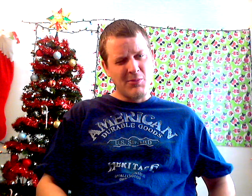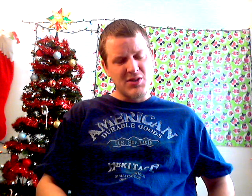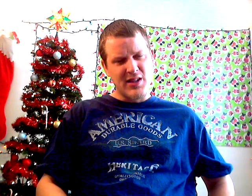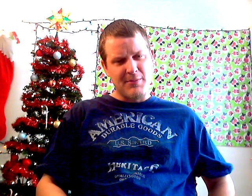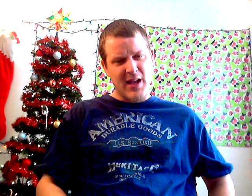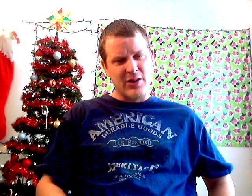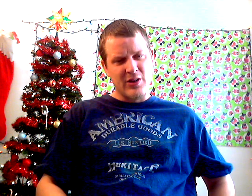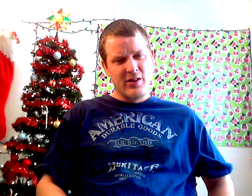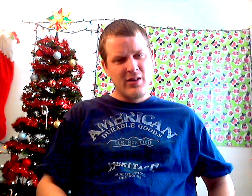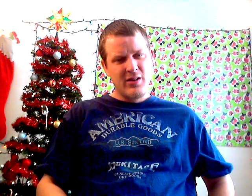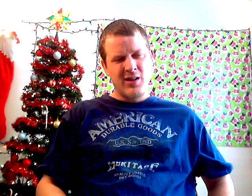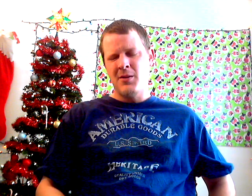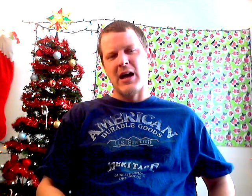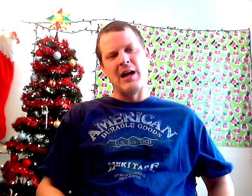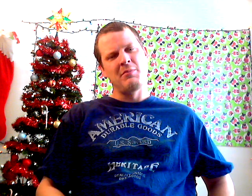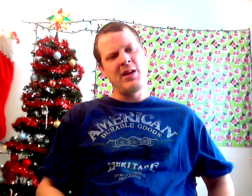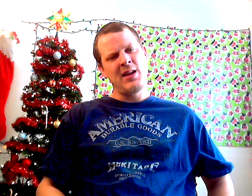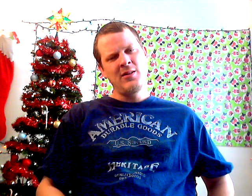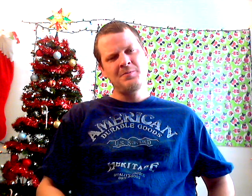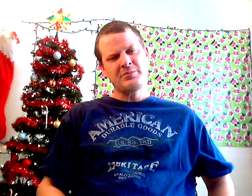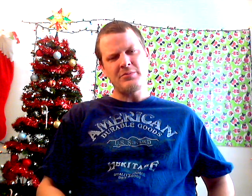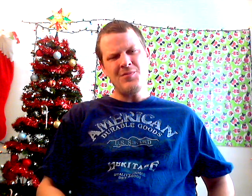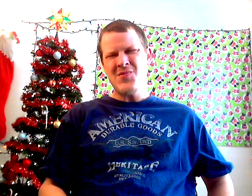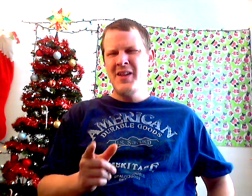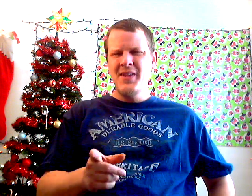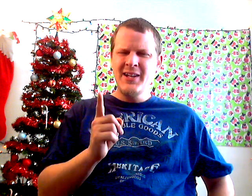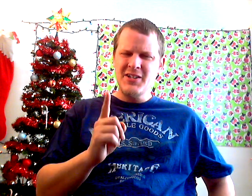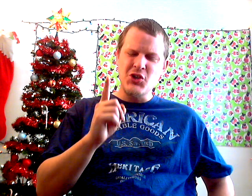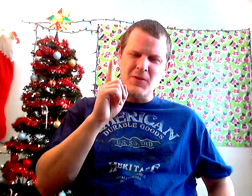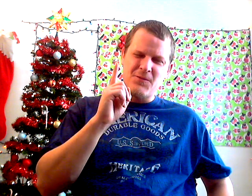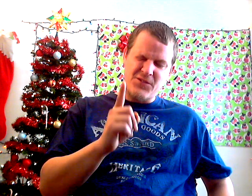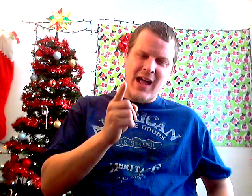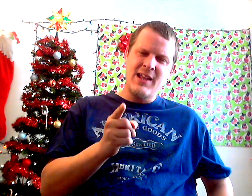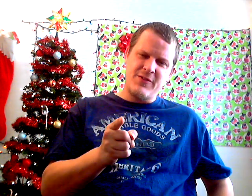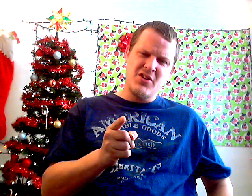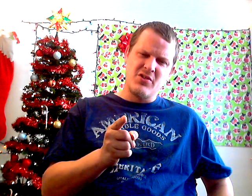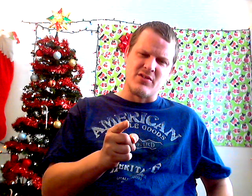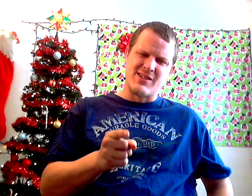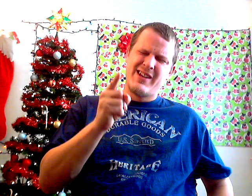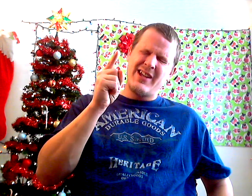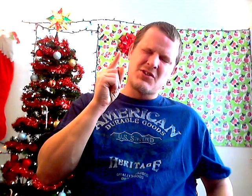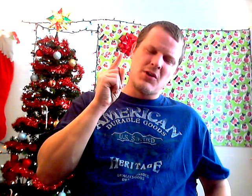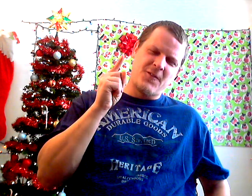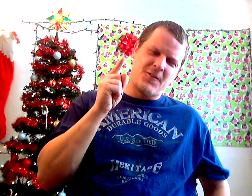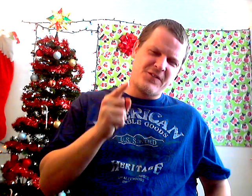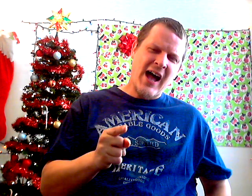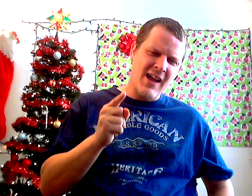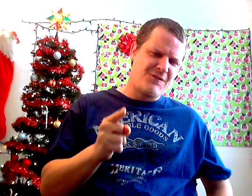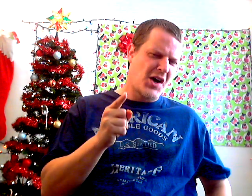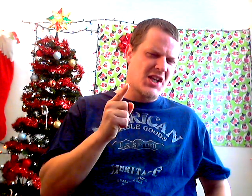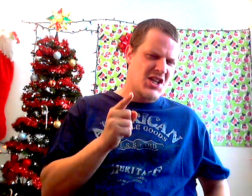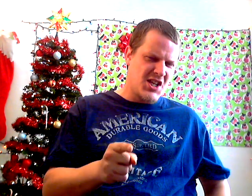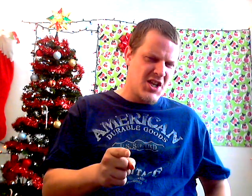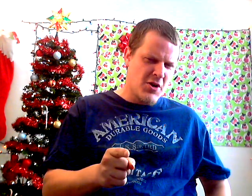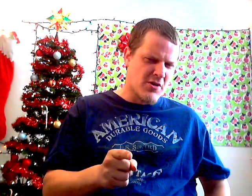SummerSlam that year. Come on, man. And then it took five years. It took five fucking years